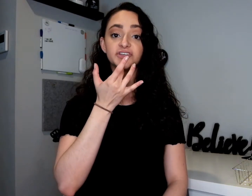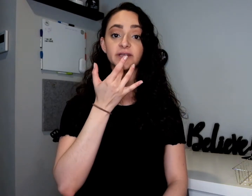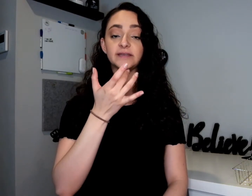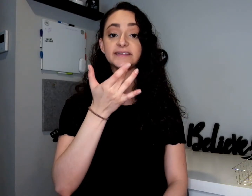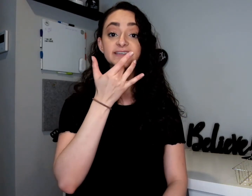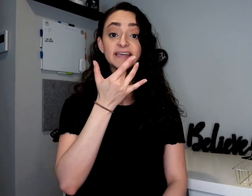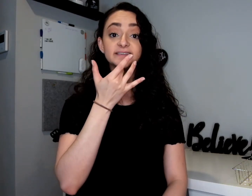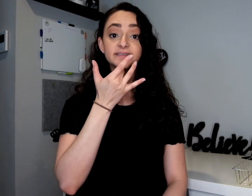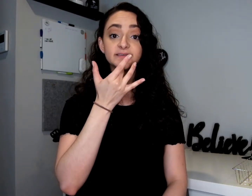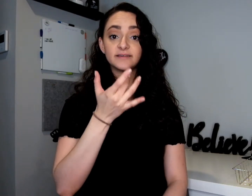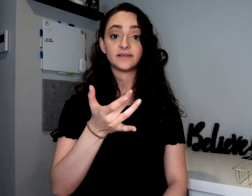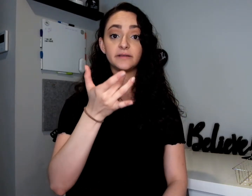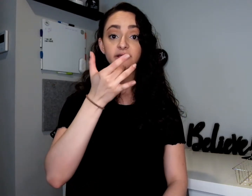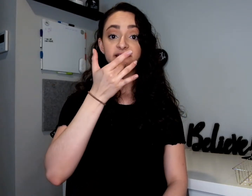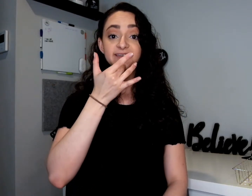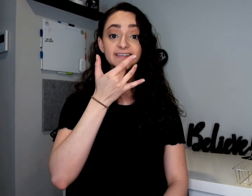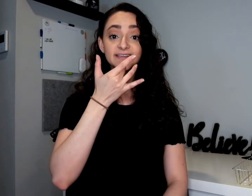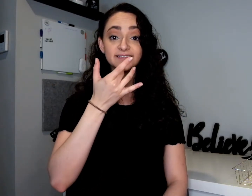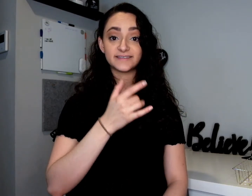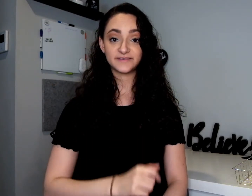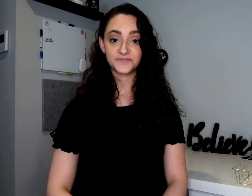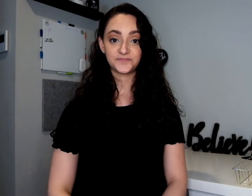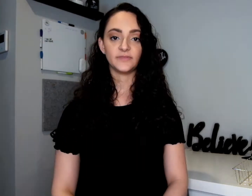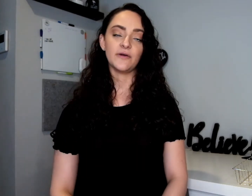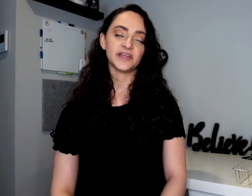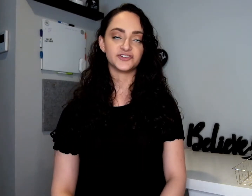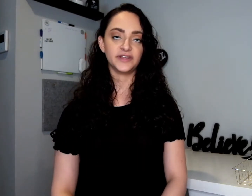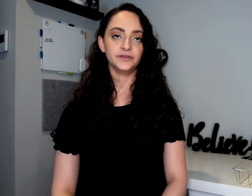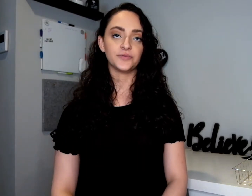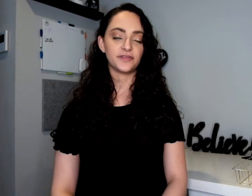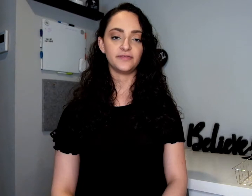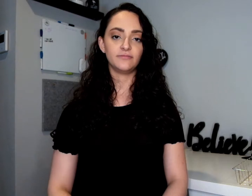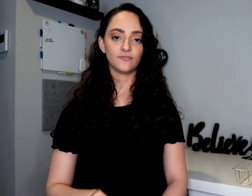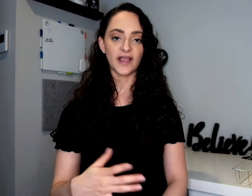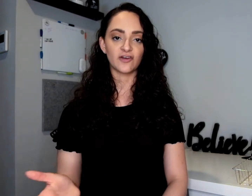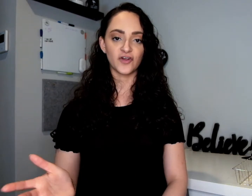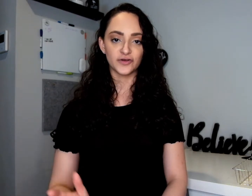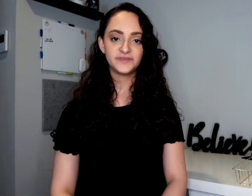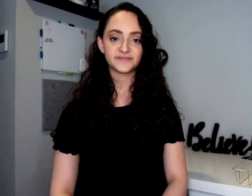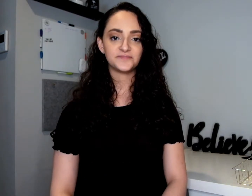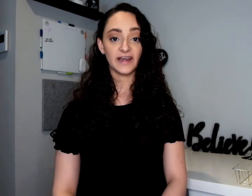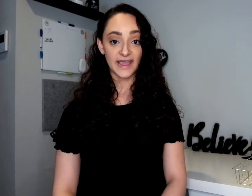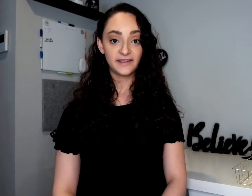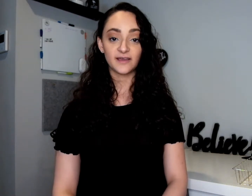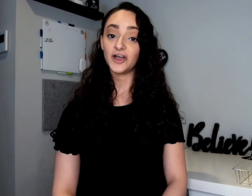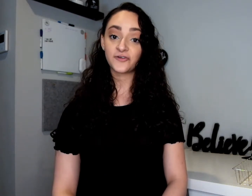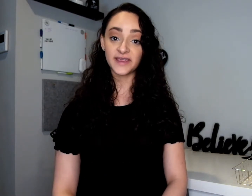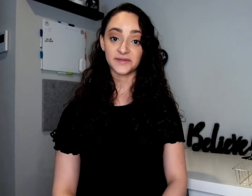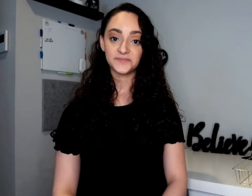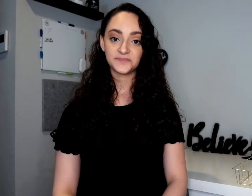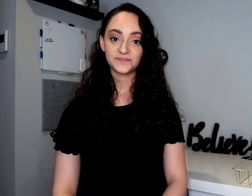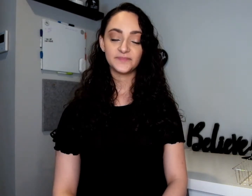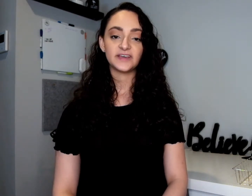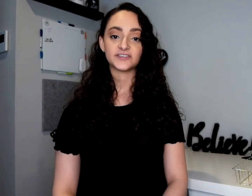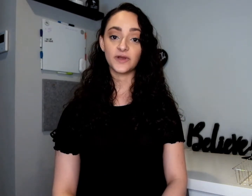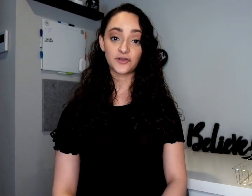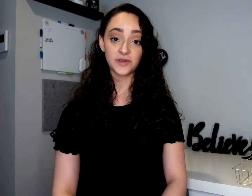chin. Taste. Taste. Taste. Now we continue with regular verbs like agree. So agree